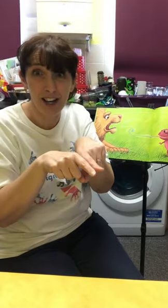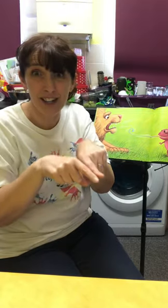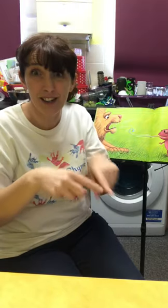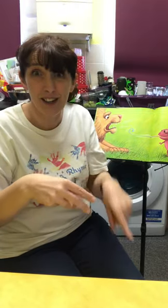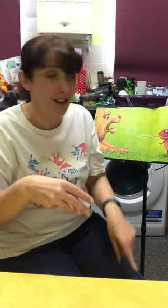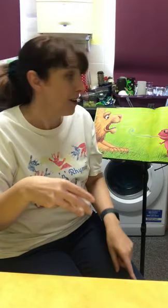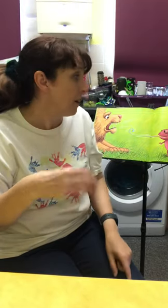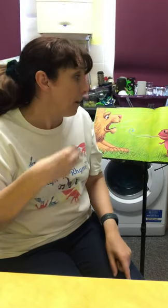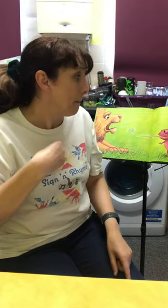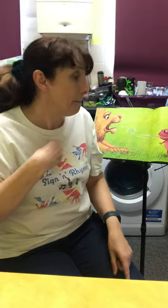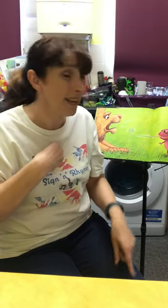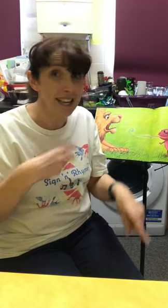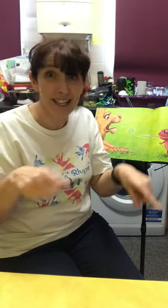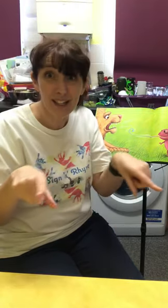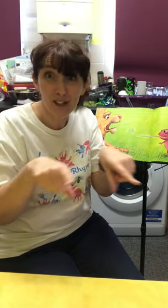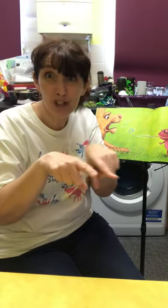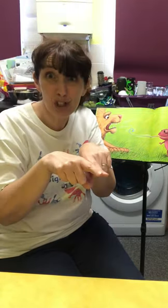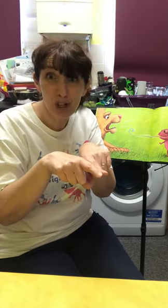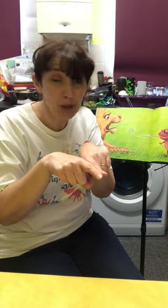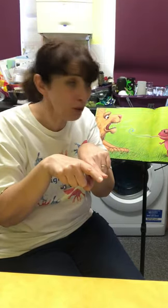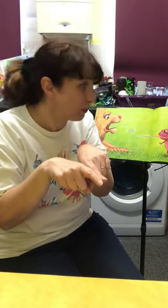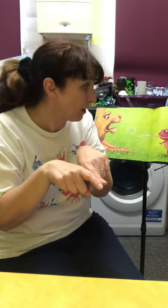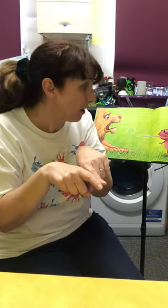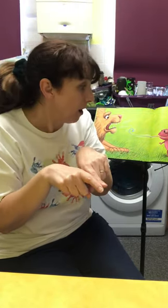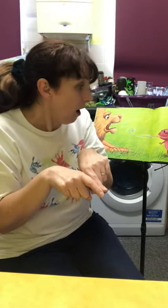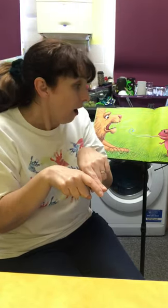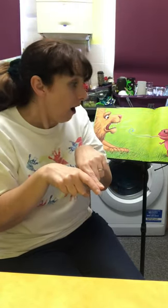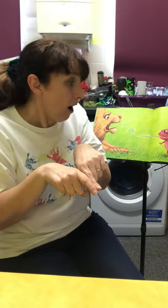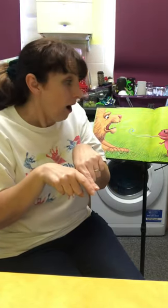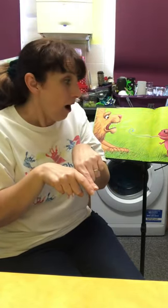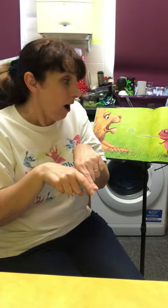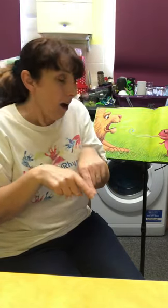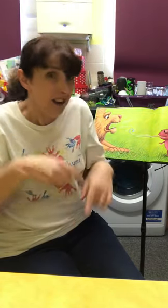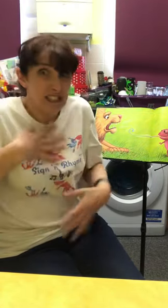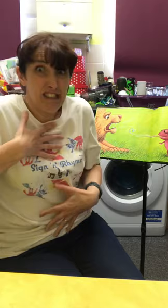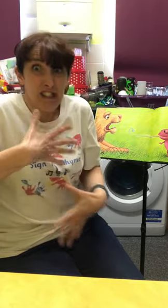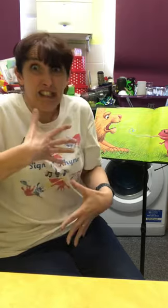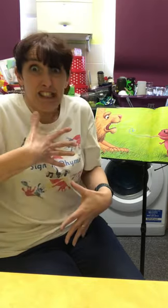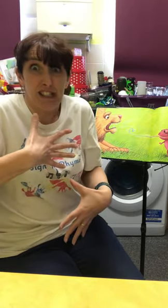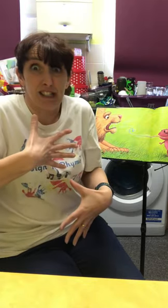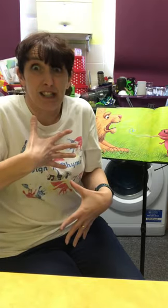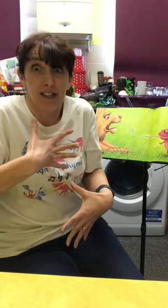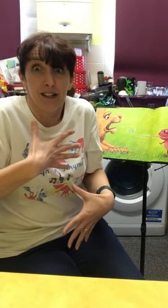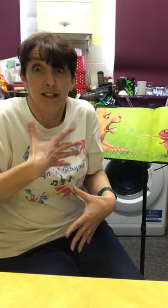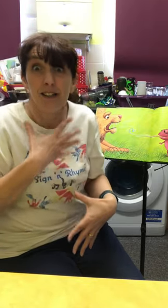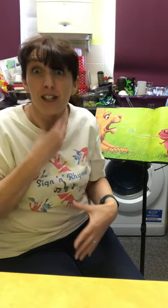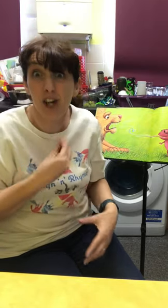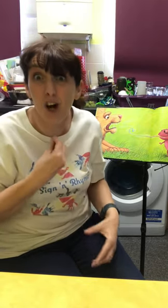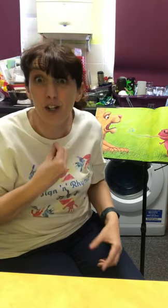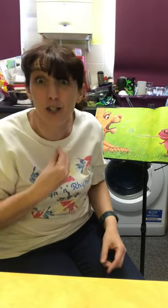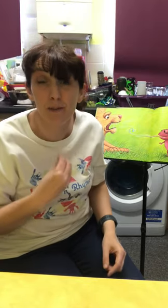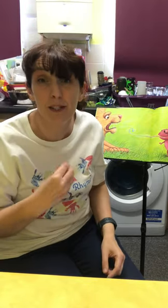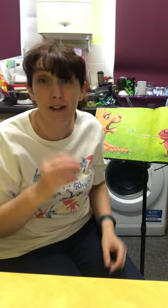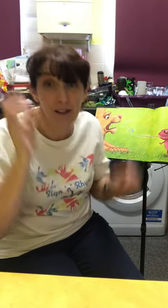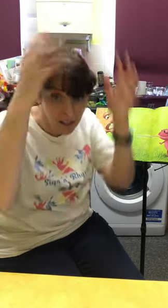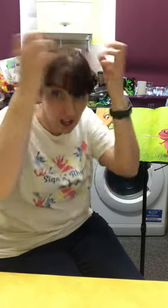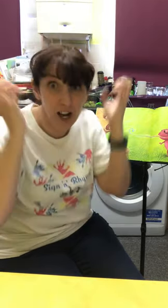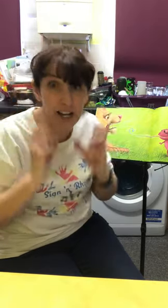me too. Yikes! Gasped the lion.